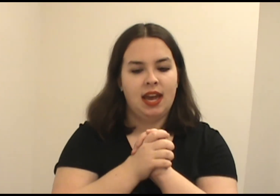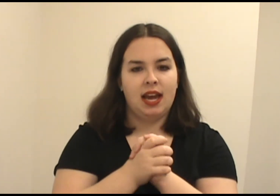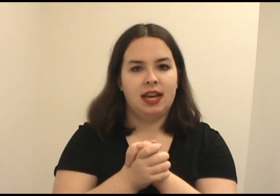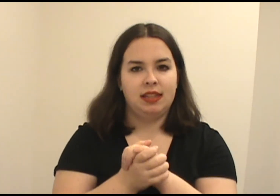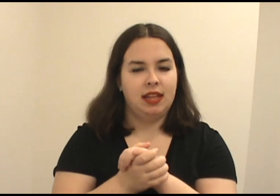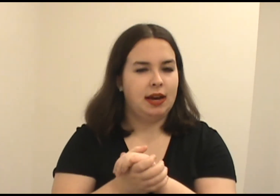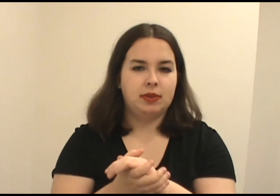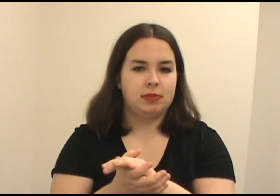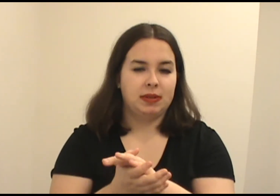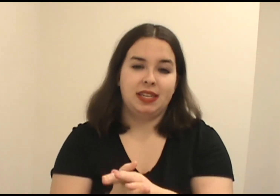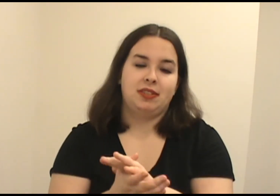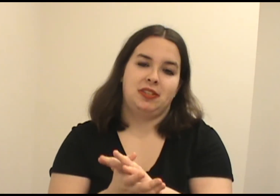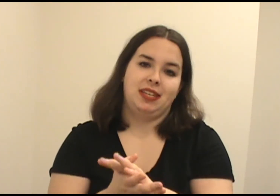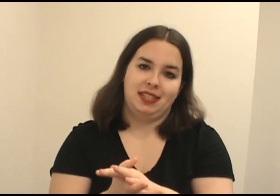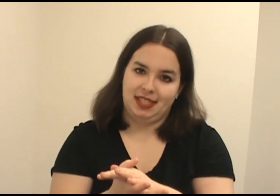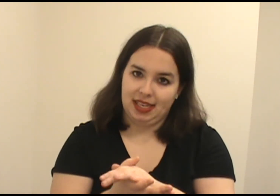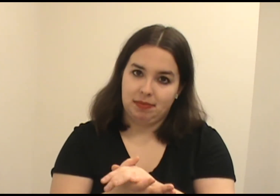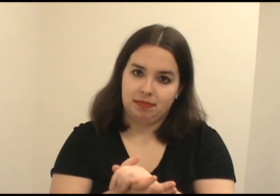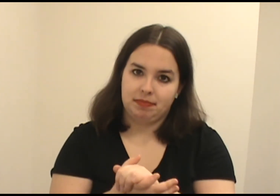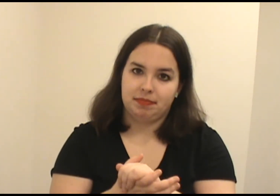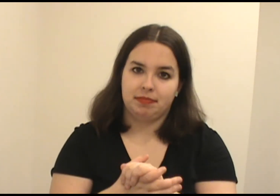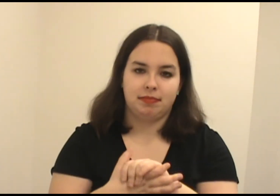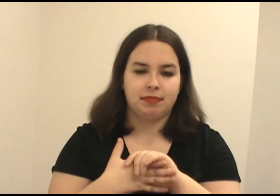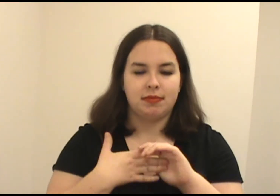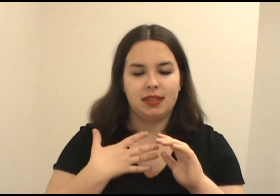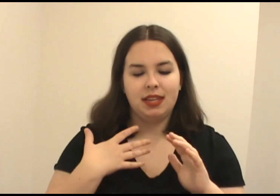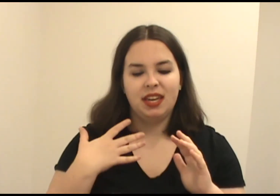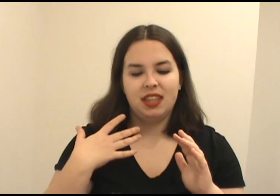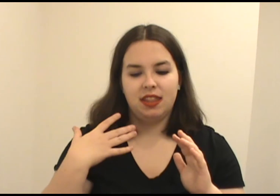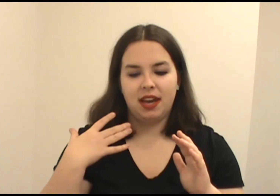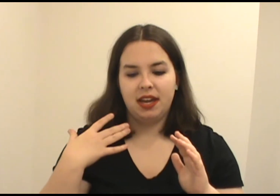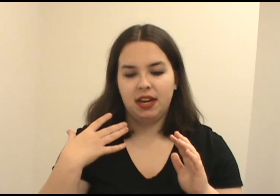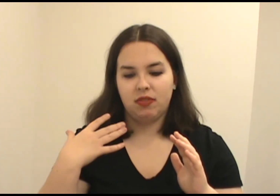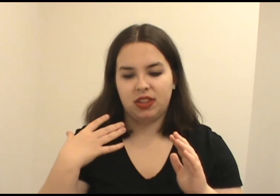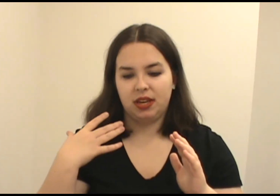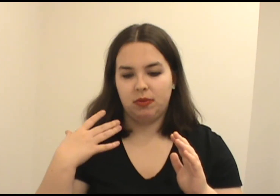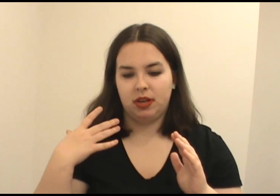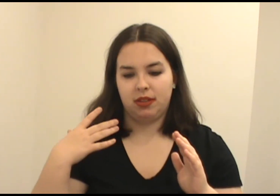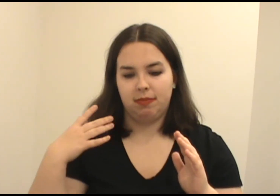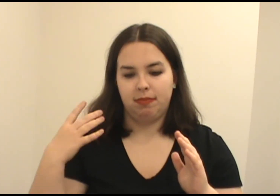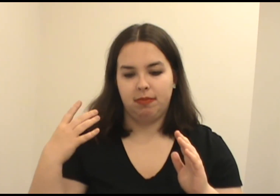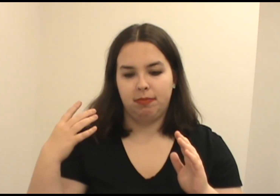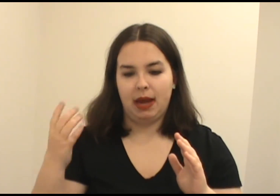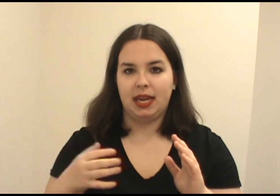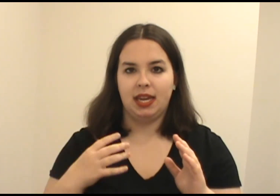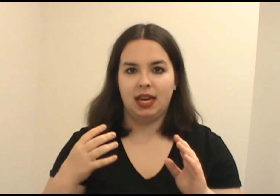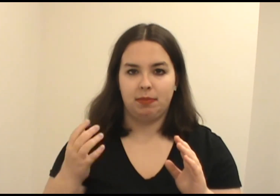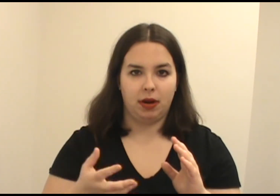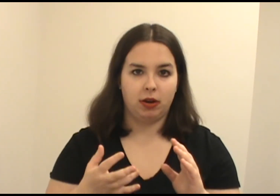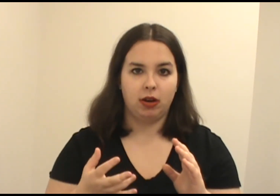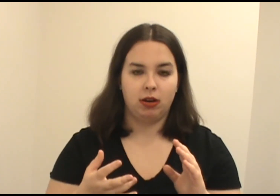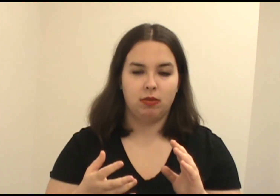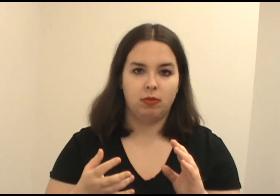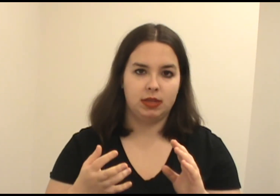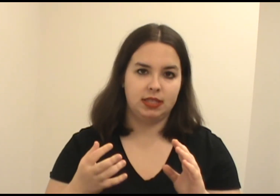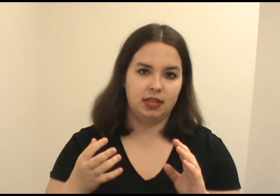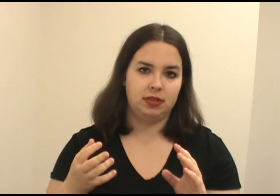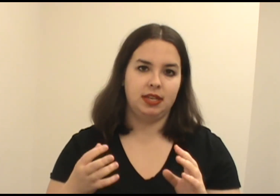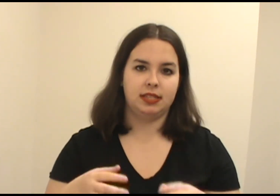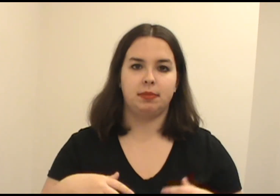And that was really interesting to see. Then everything with Maggie and Parker was interesting in this